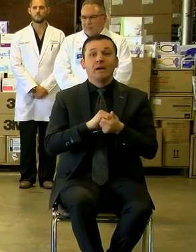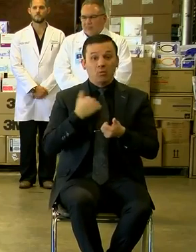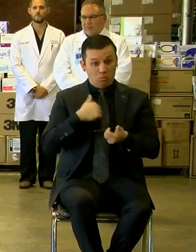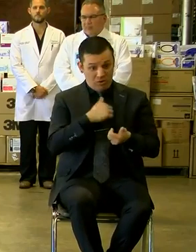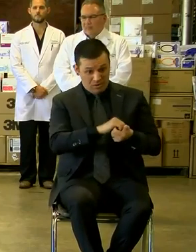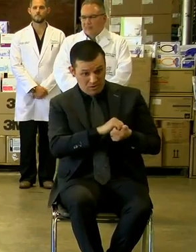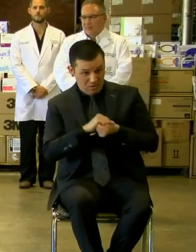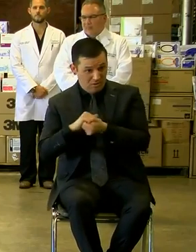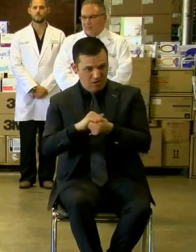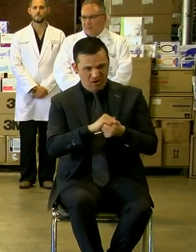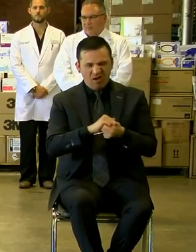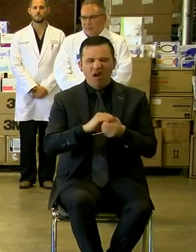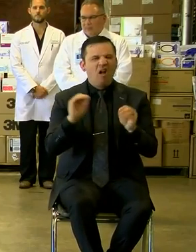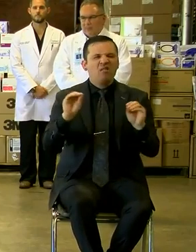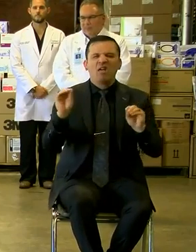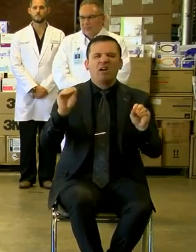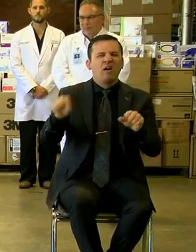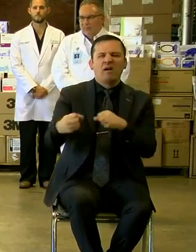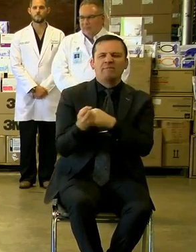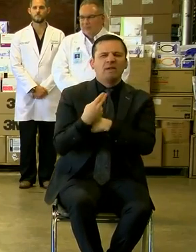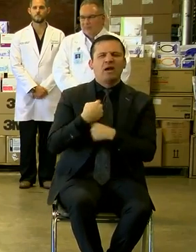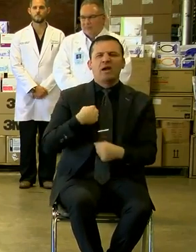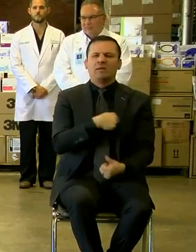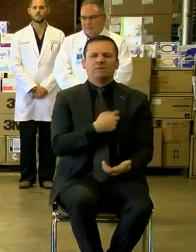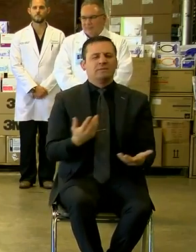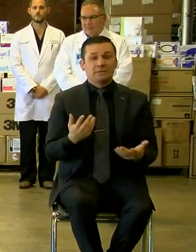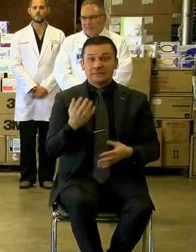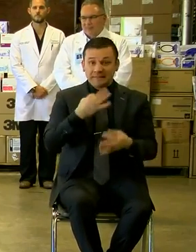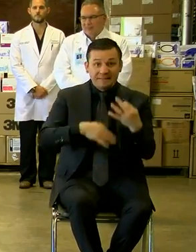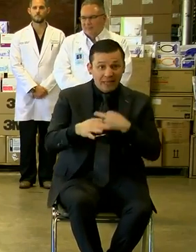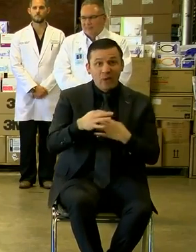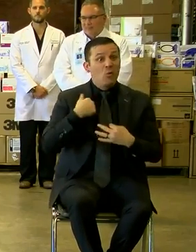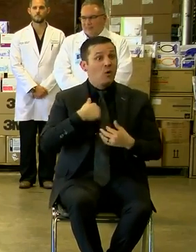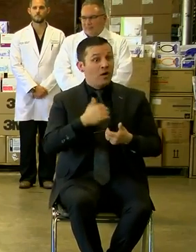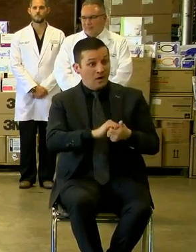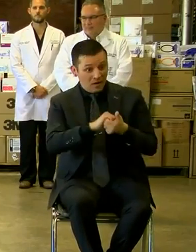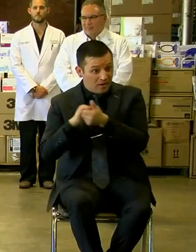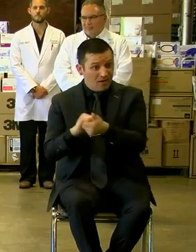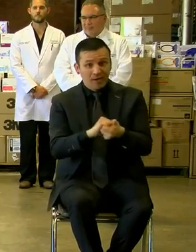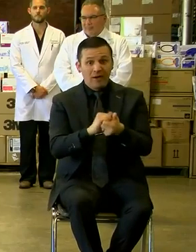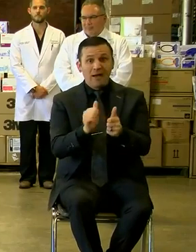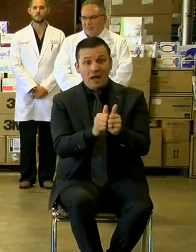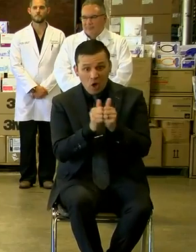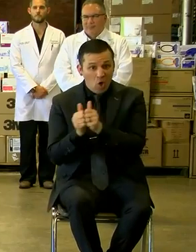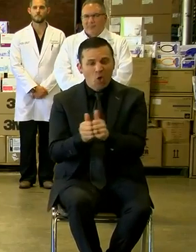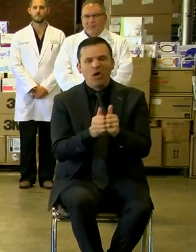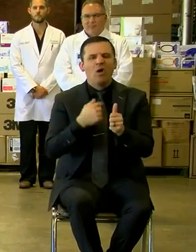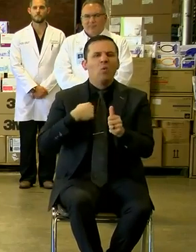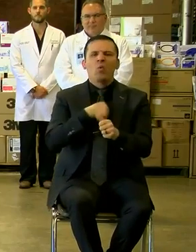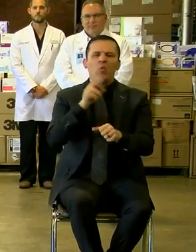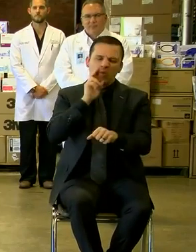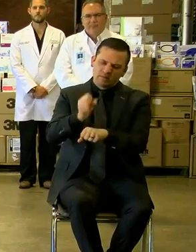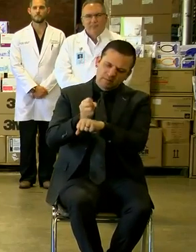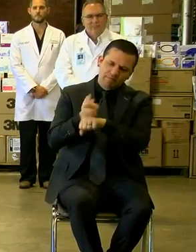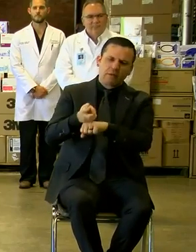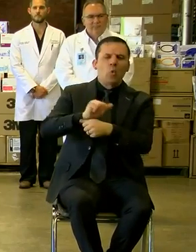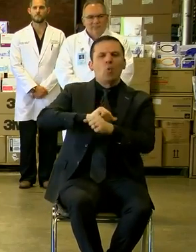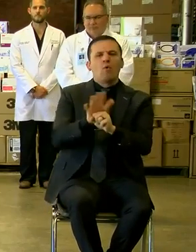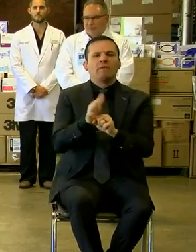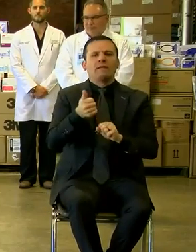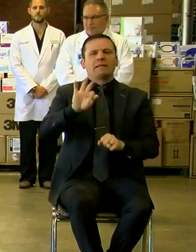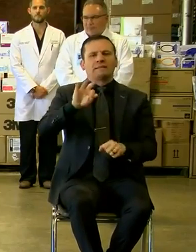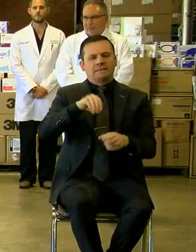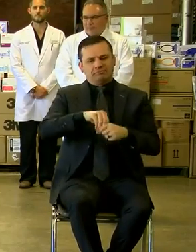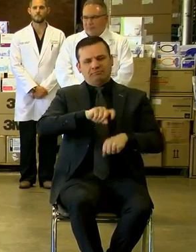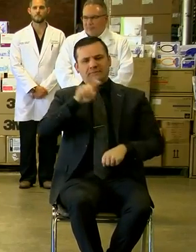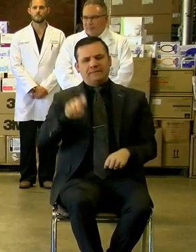nothing can defeat us. Instead, when we come together, together, we will defeat COVID-19 in the